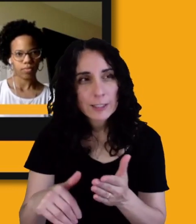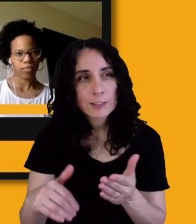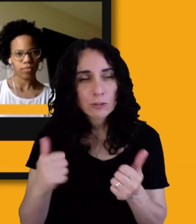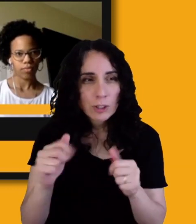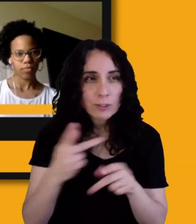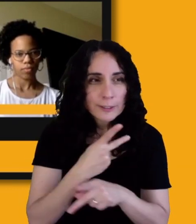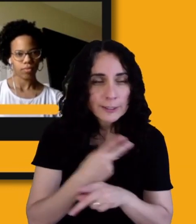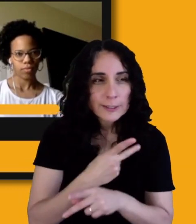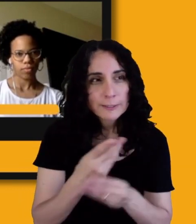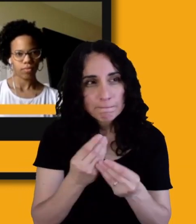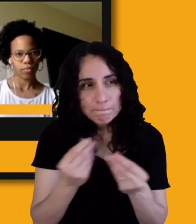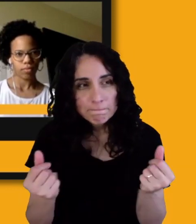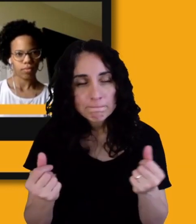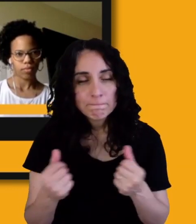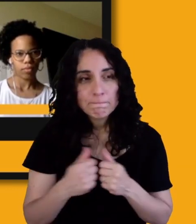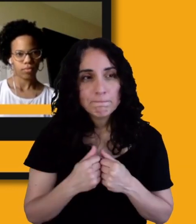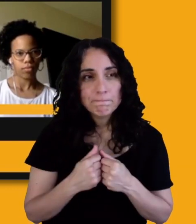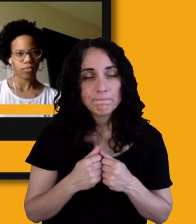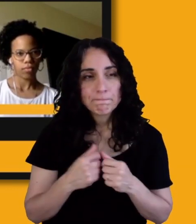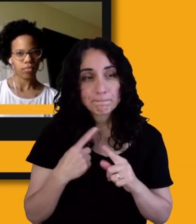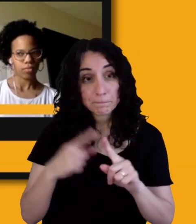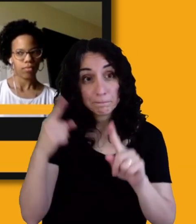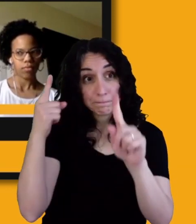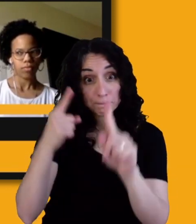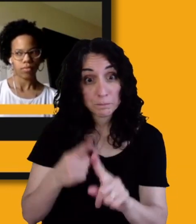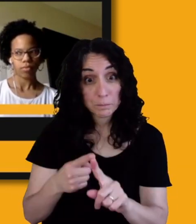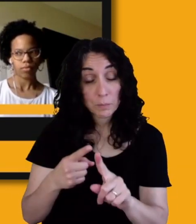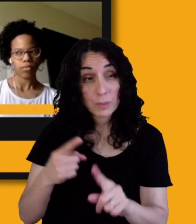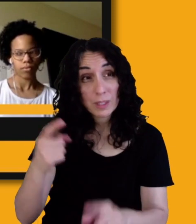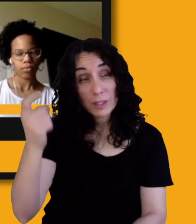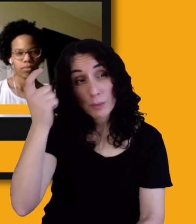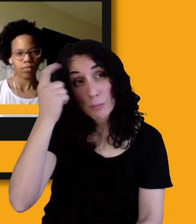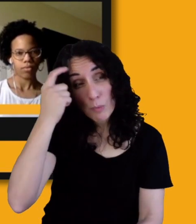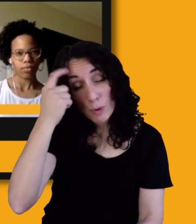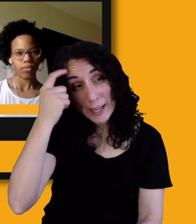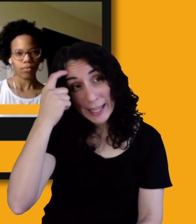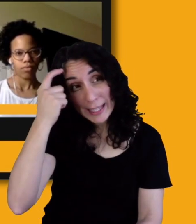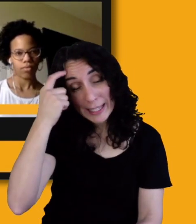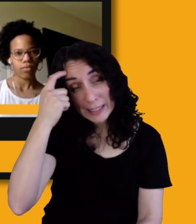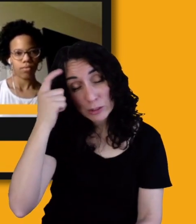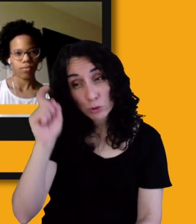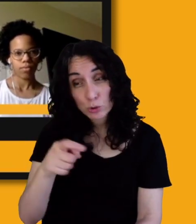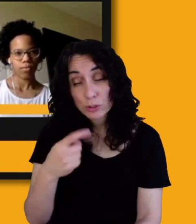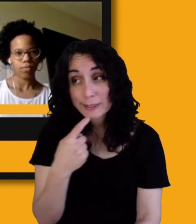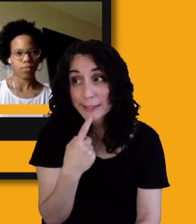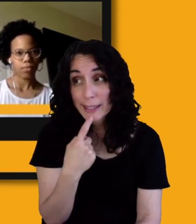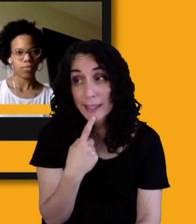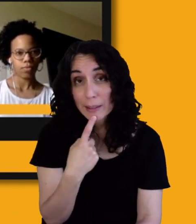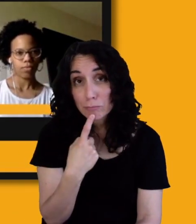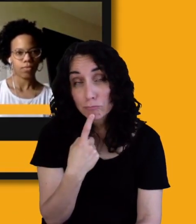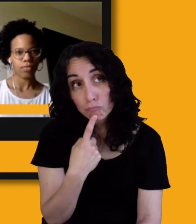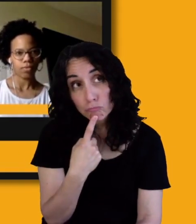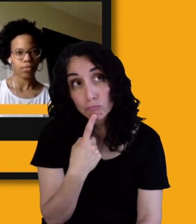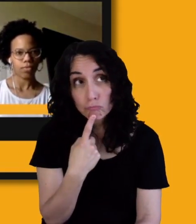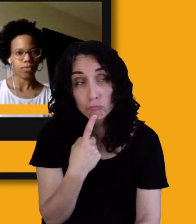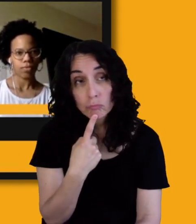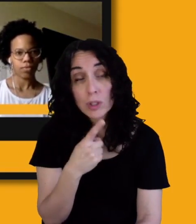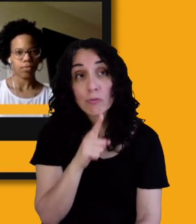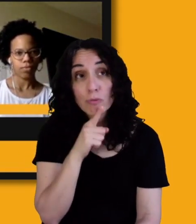trying to get to is, is a, is a, is a brain that says, you know, what we're really after is sort of